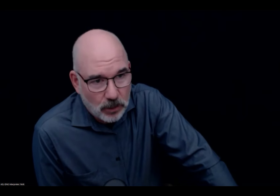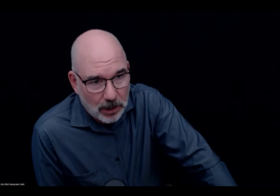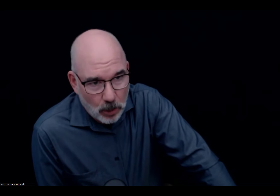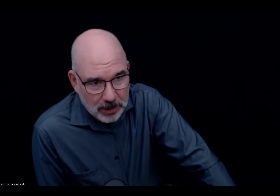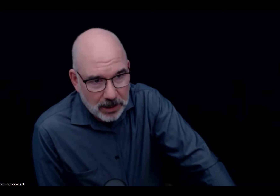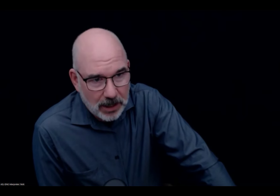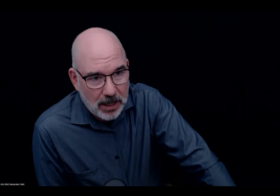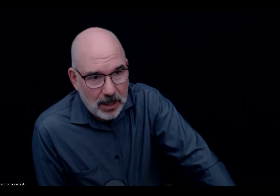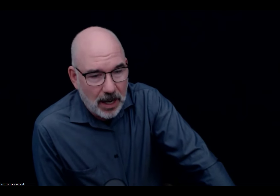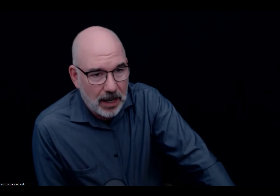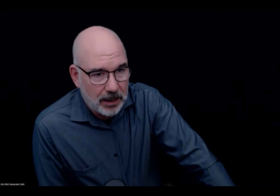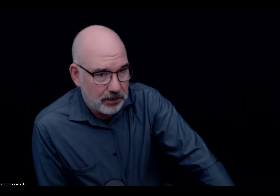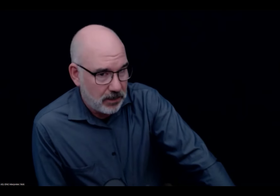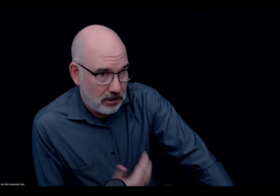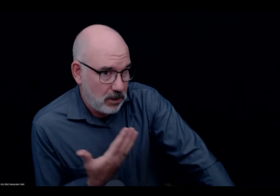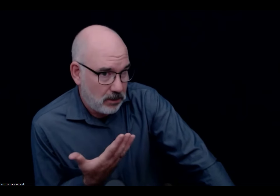of what i'm going to be